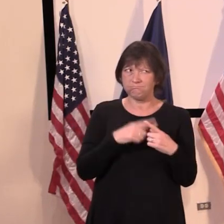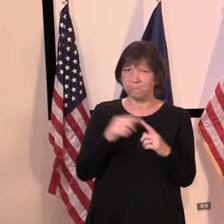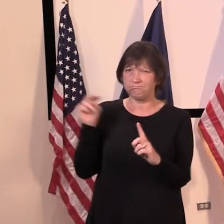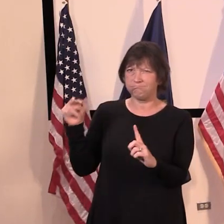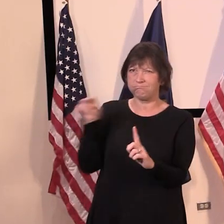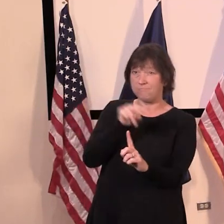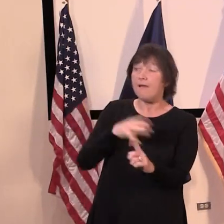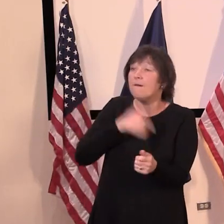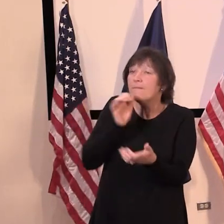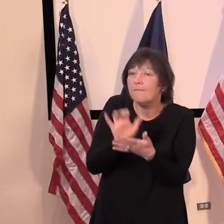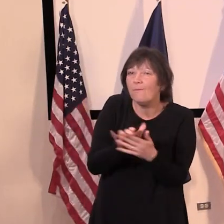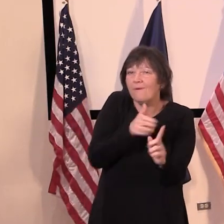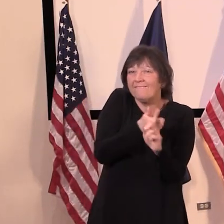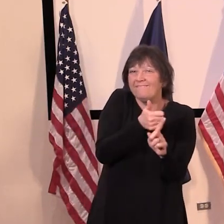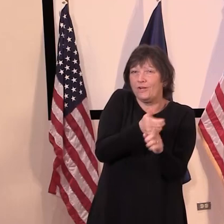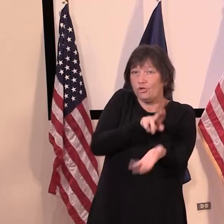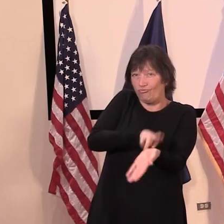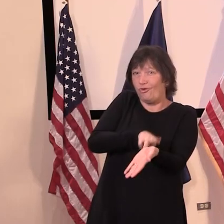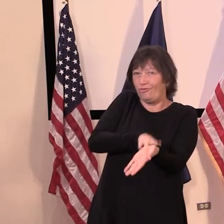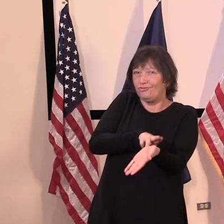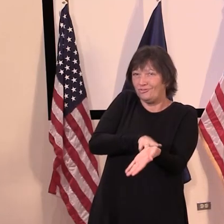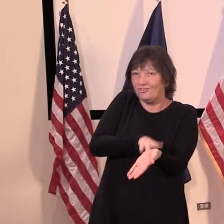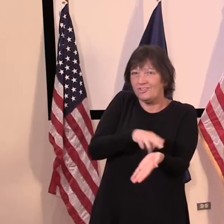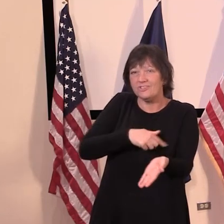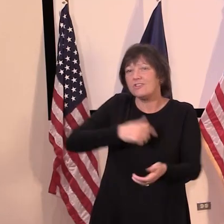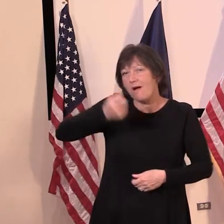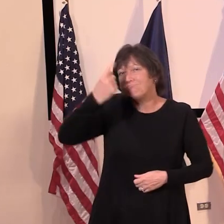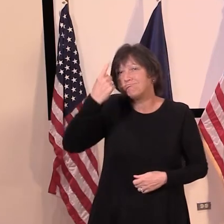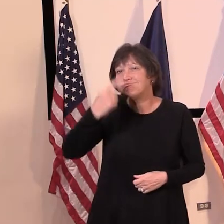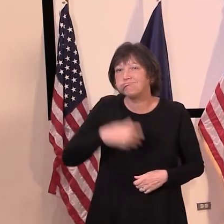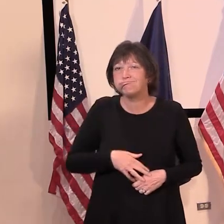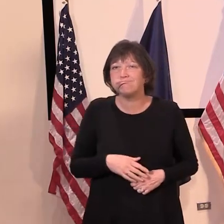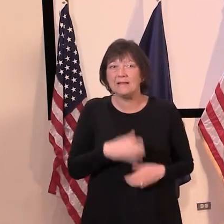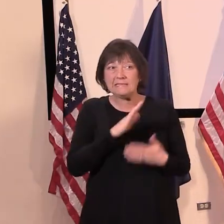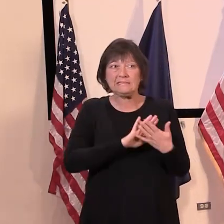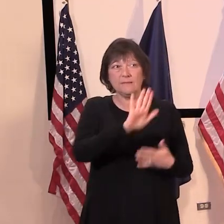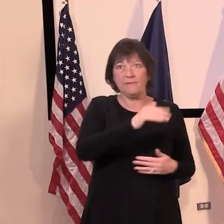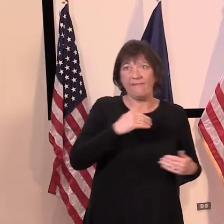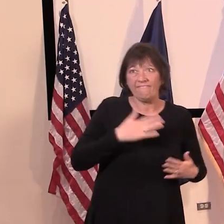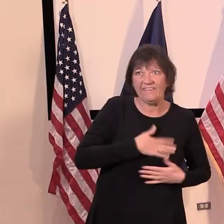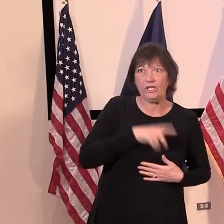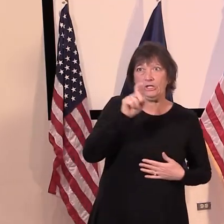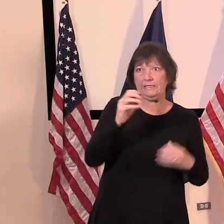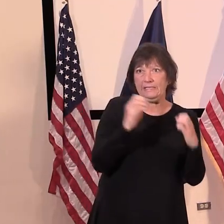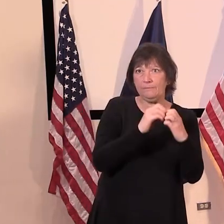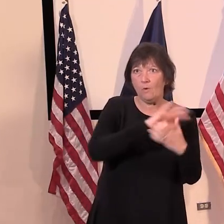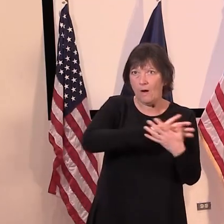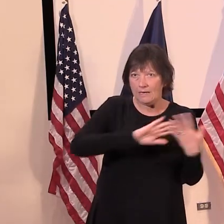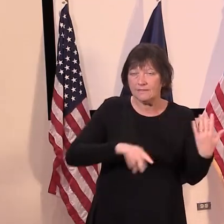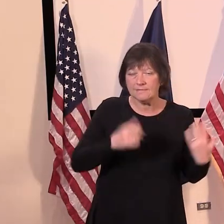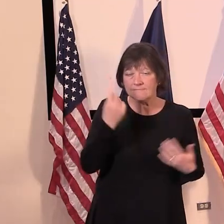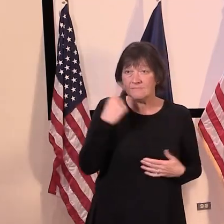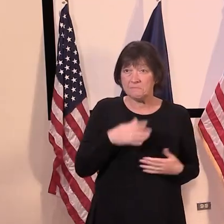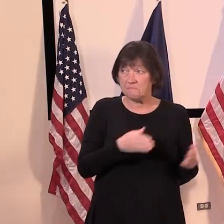my wife is a nurse and, so I, I completely understand some of their fears, but, uh, Secretary Smith.